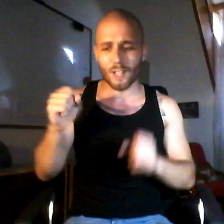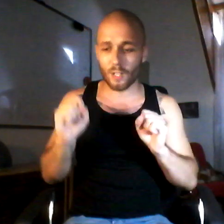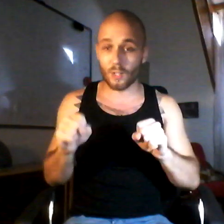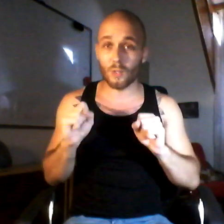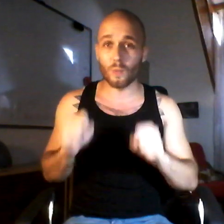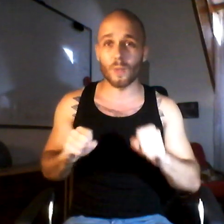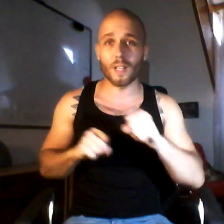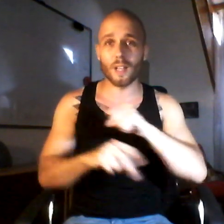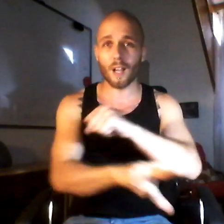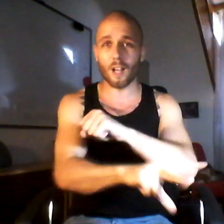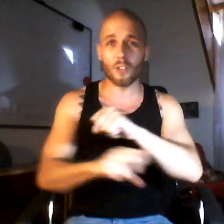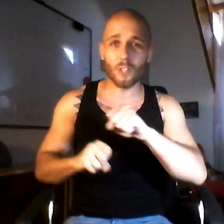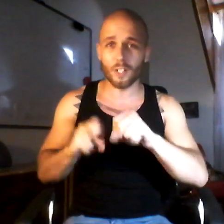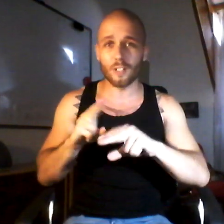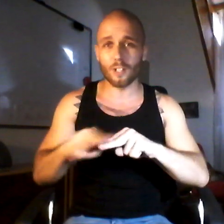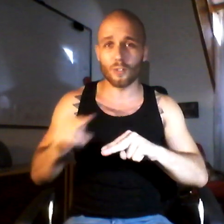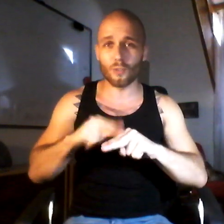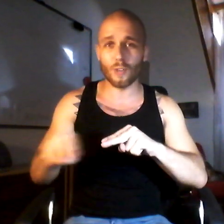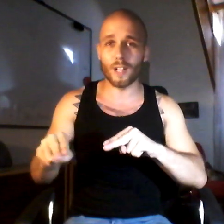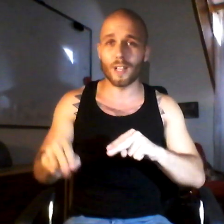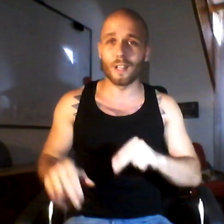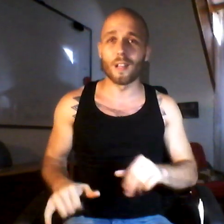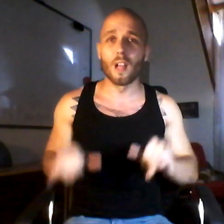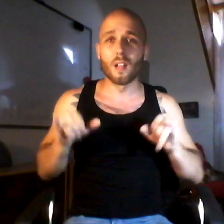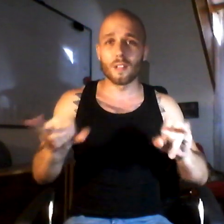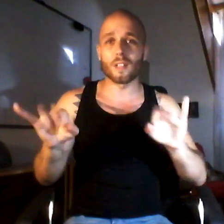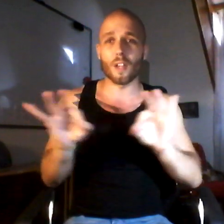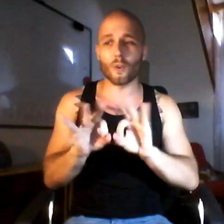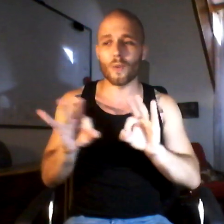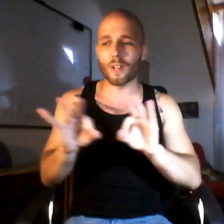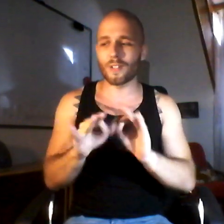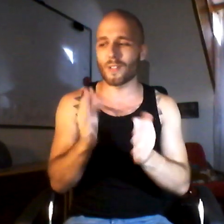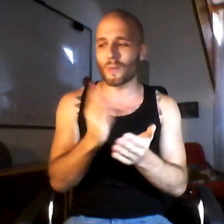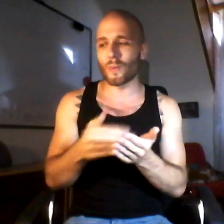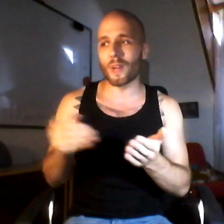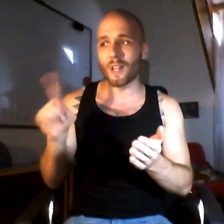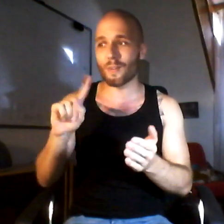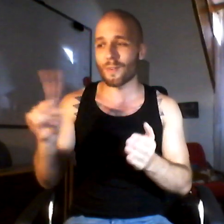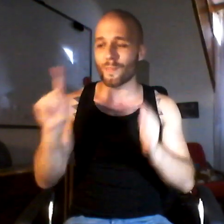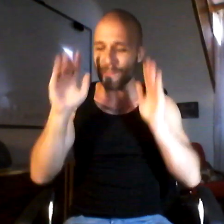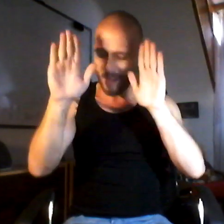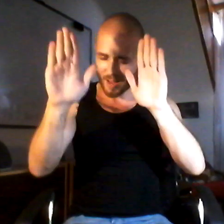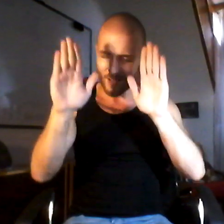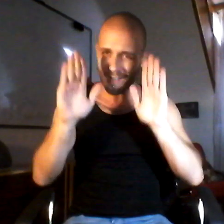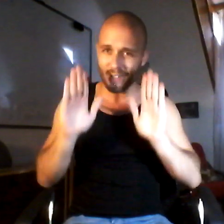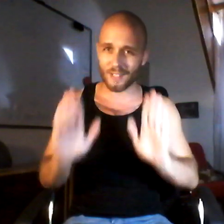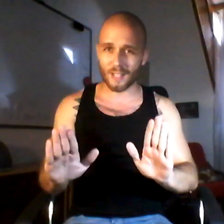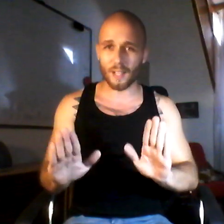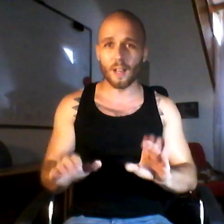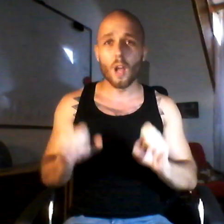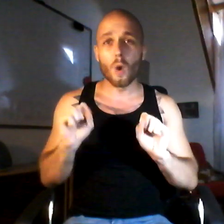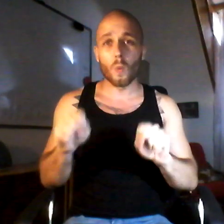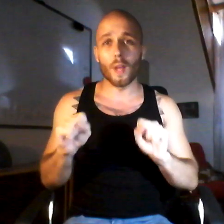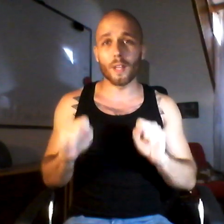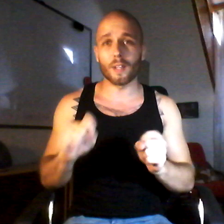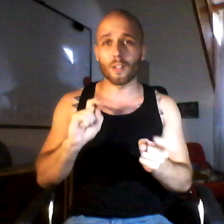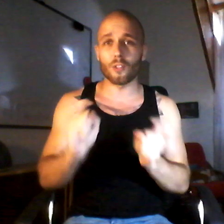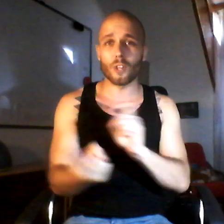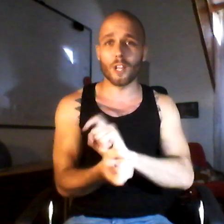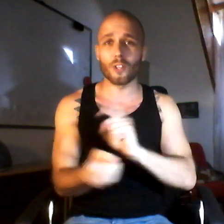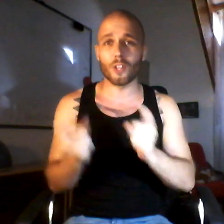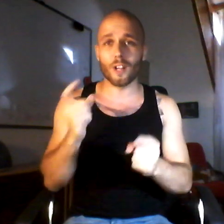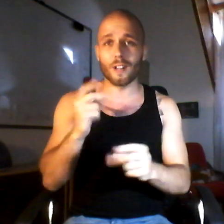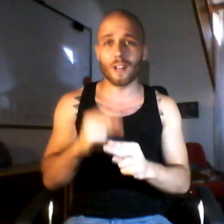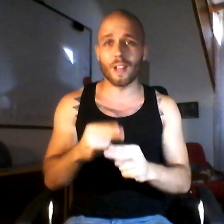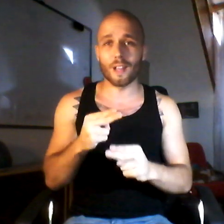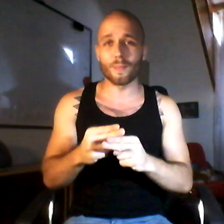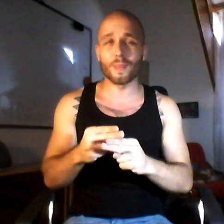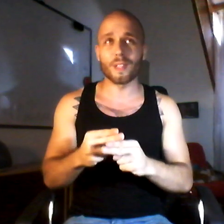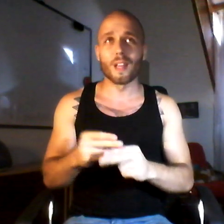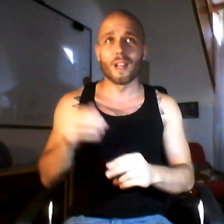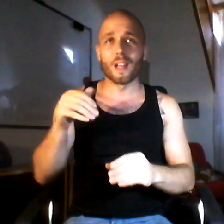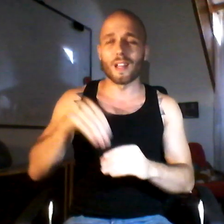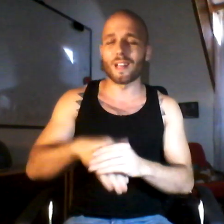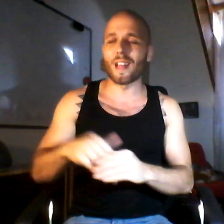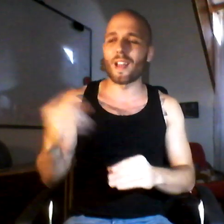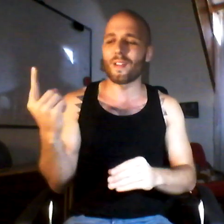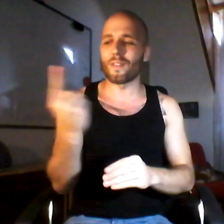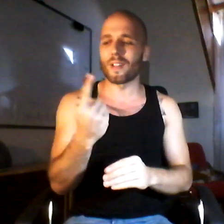Could we hijack this train? Because there is no way we're made We could change our lives in every